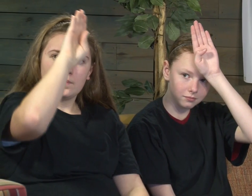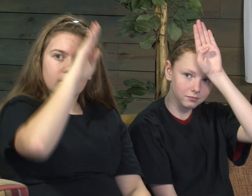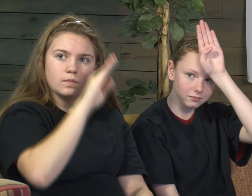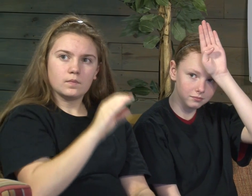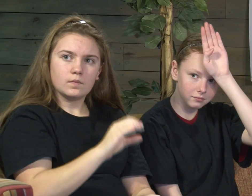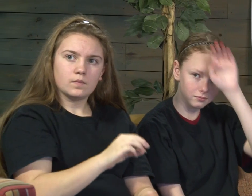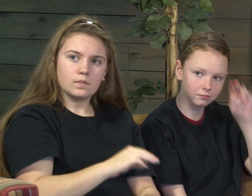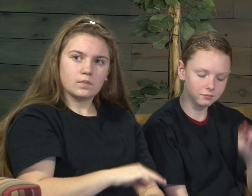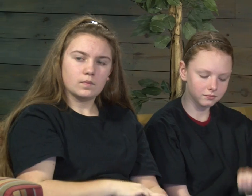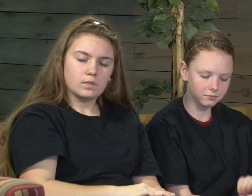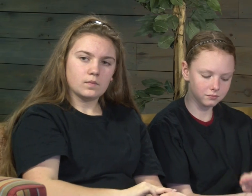Medical.